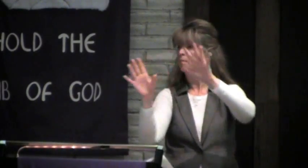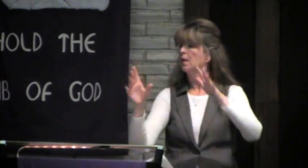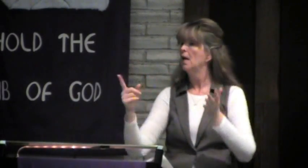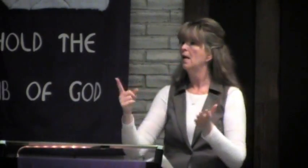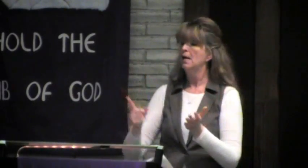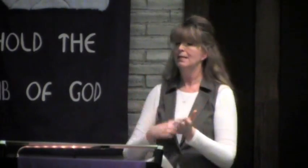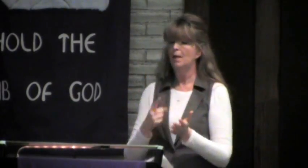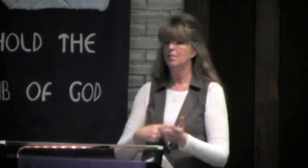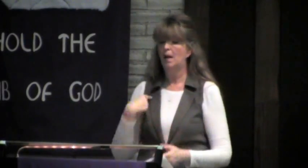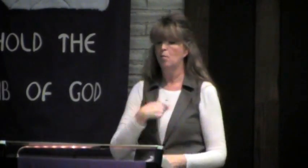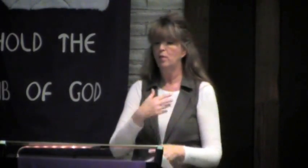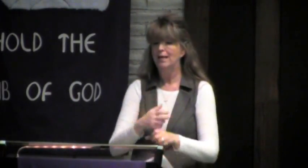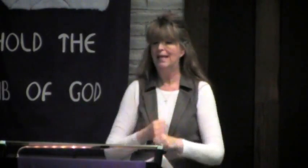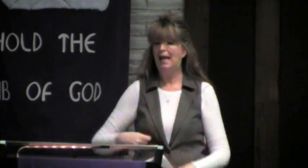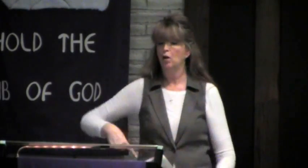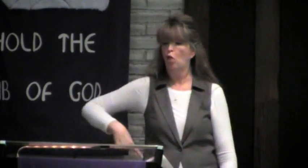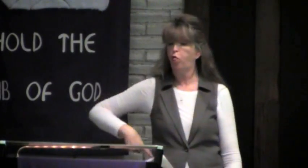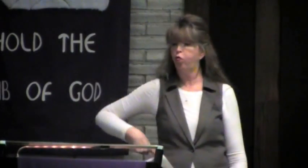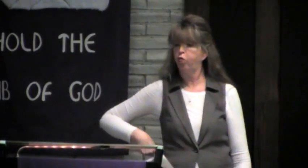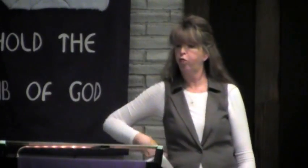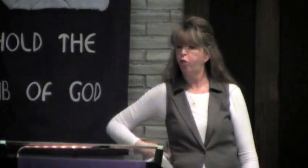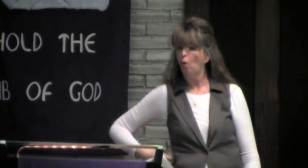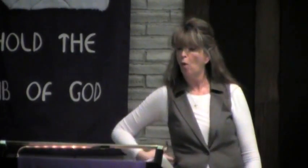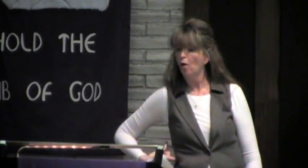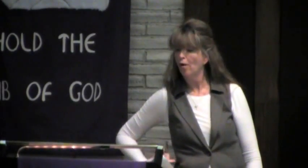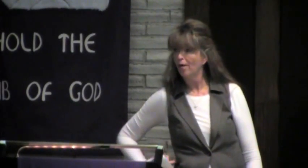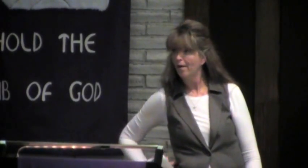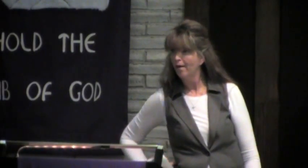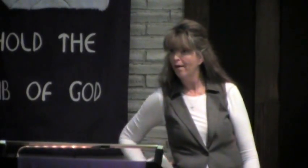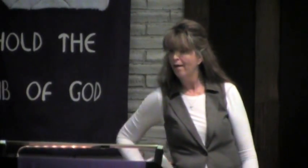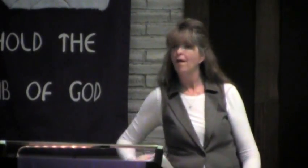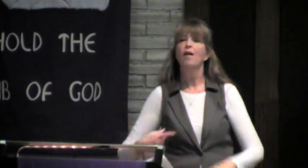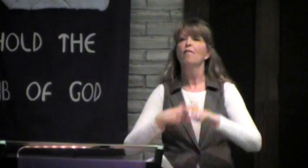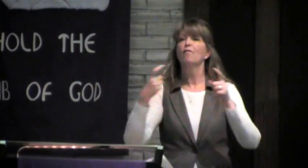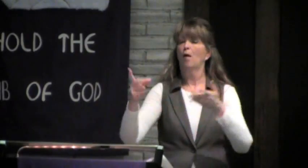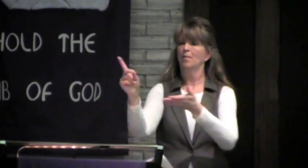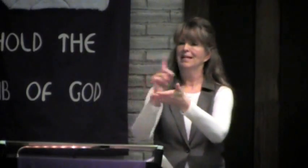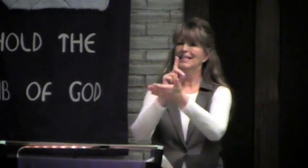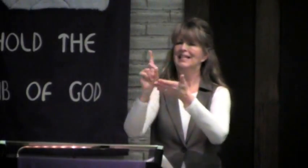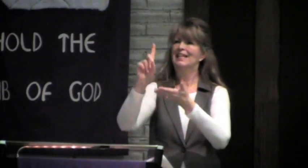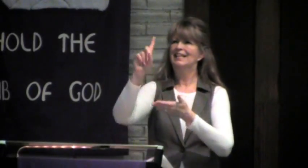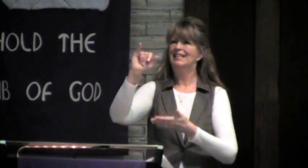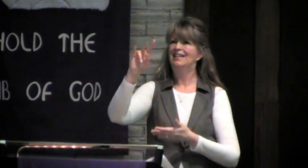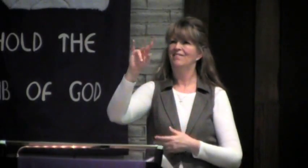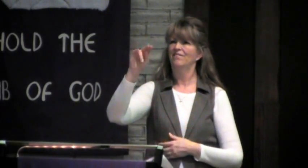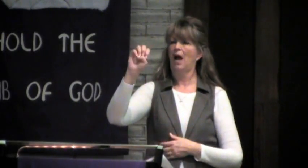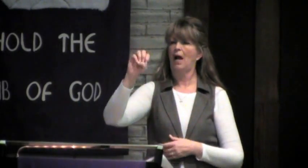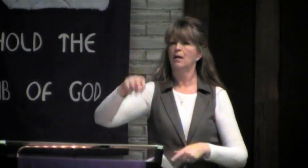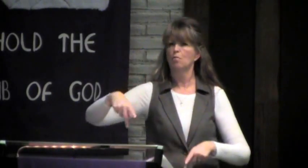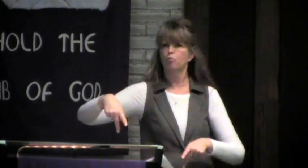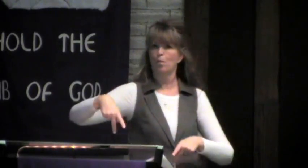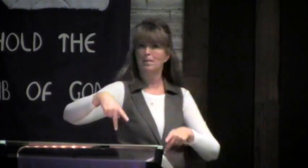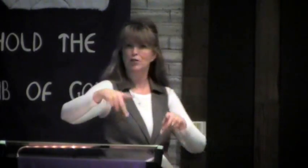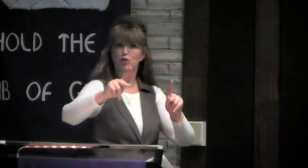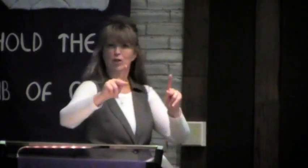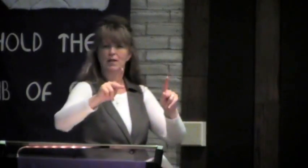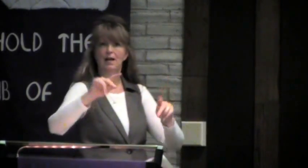that problem to arise. Sometimes you get a thorn from his